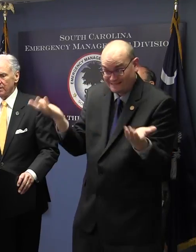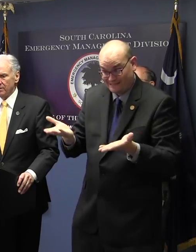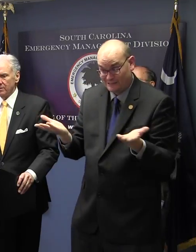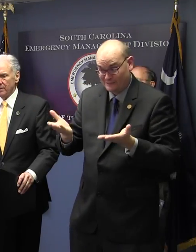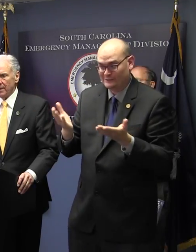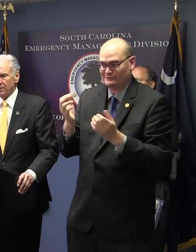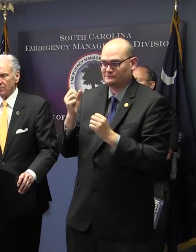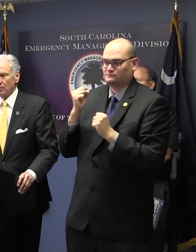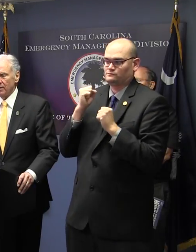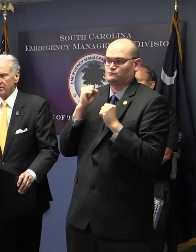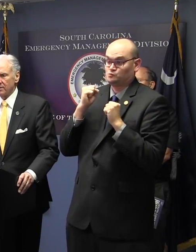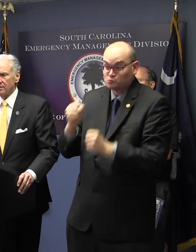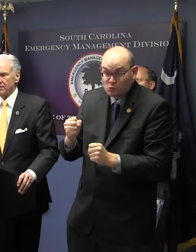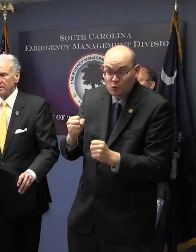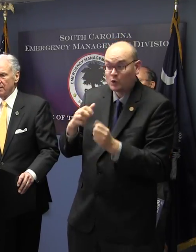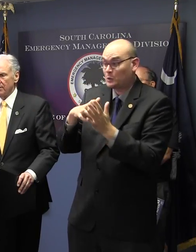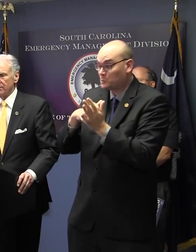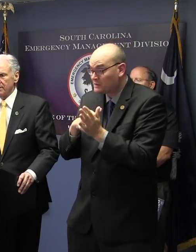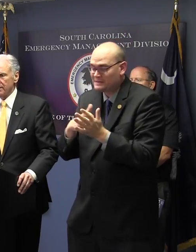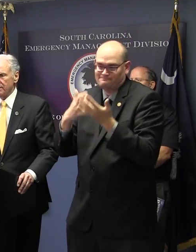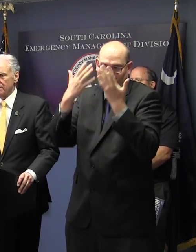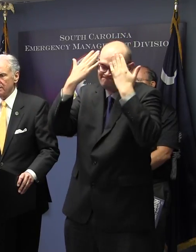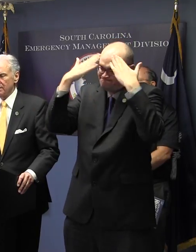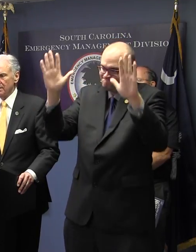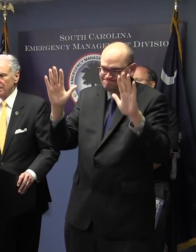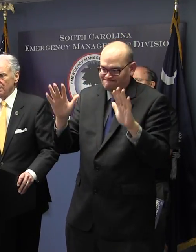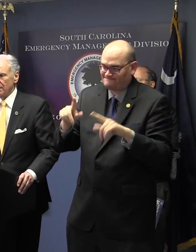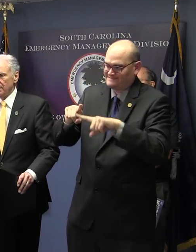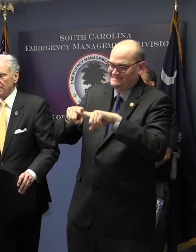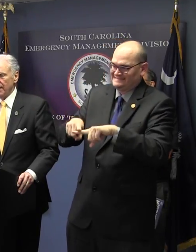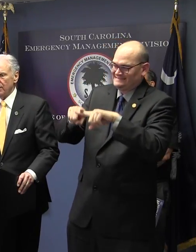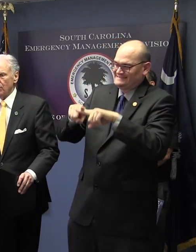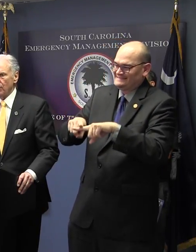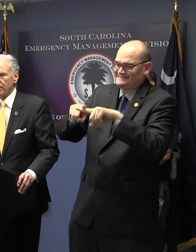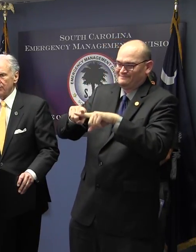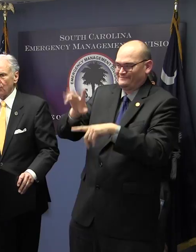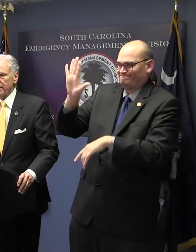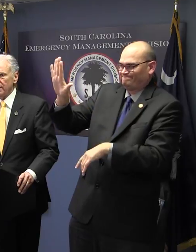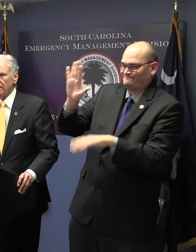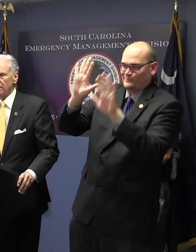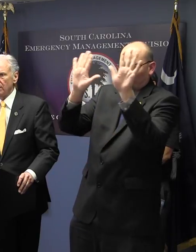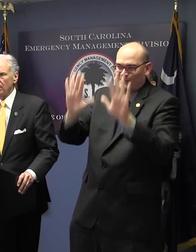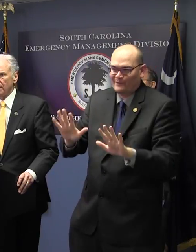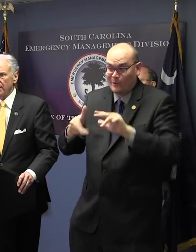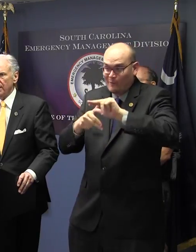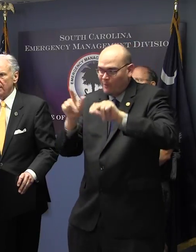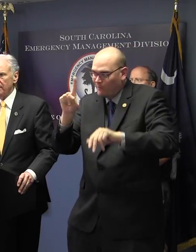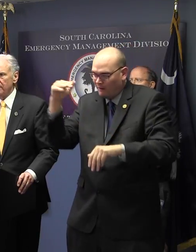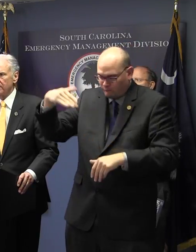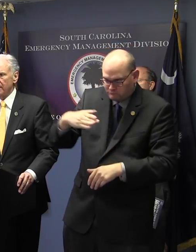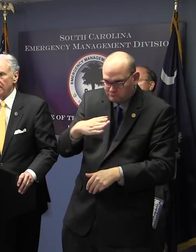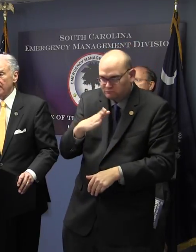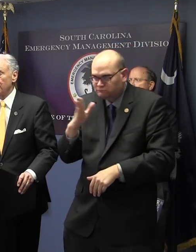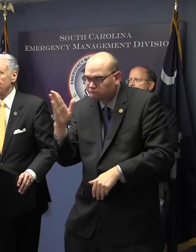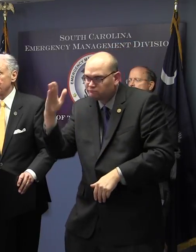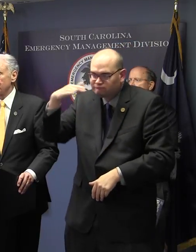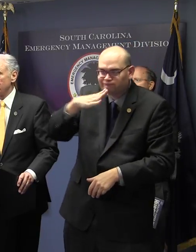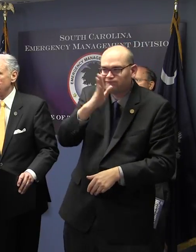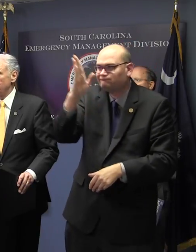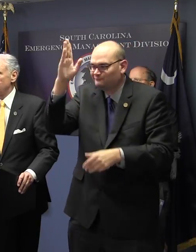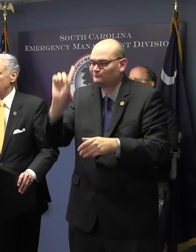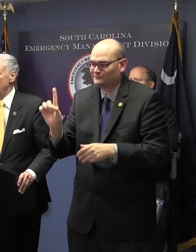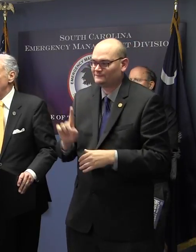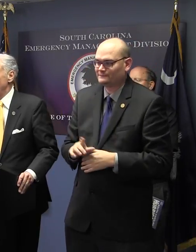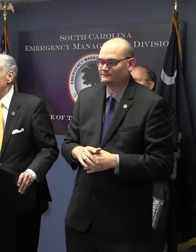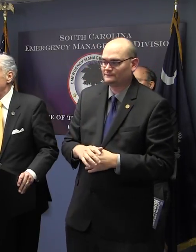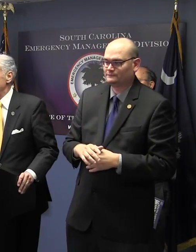According to the National Weather Service and others, it is a Category 3 hurricane at this time. That was the